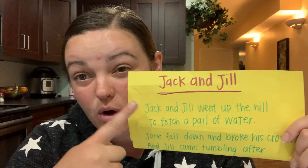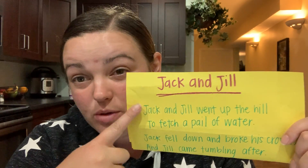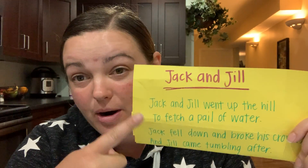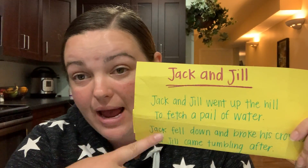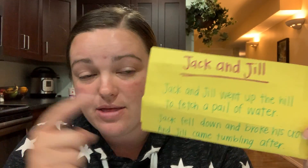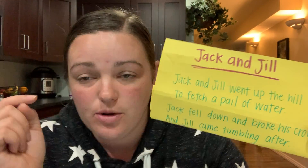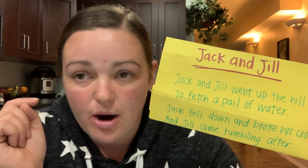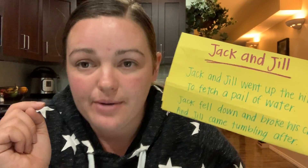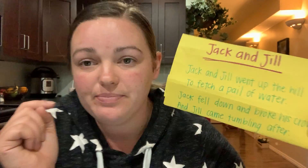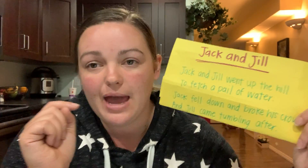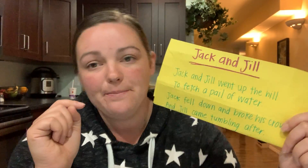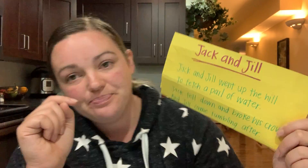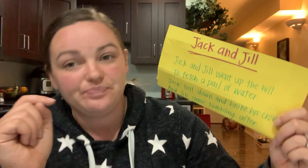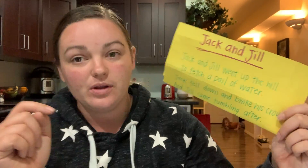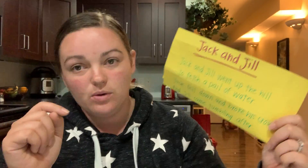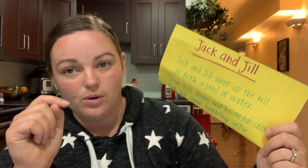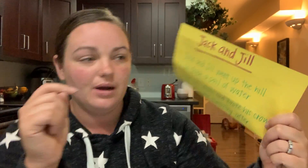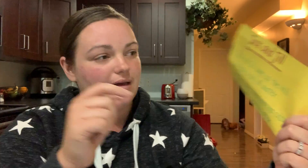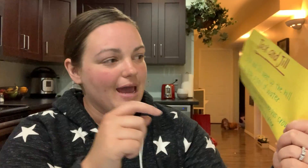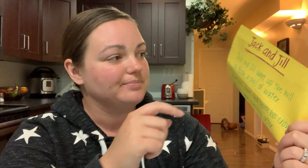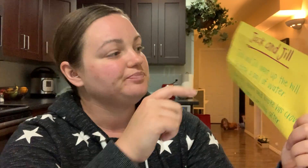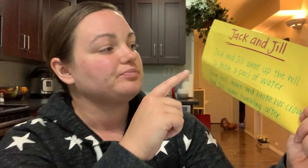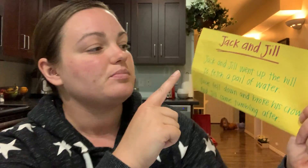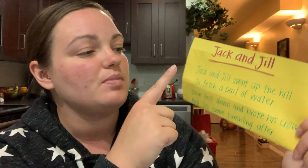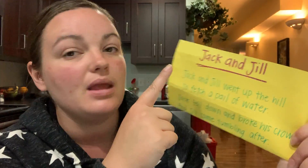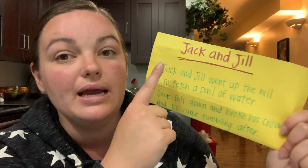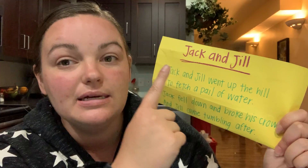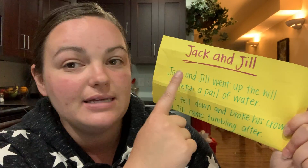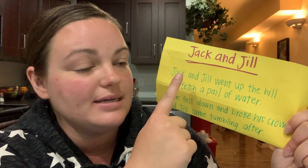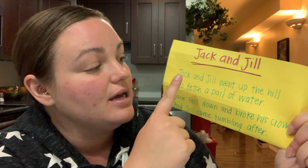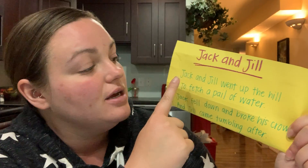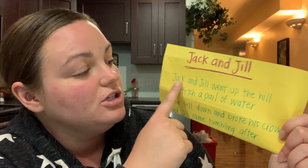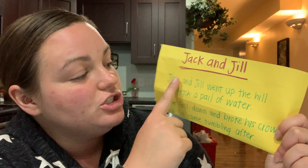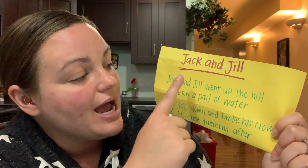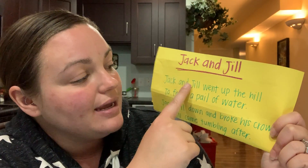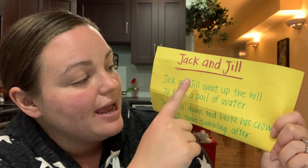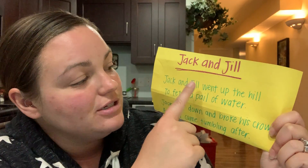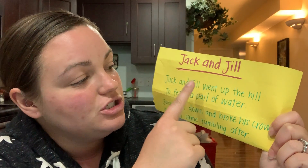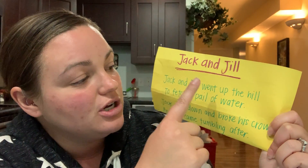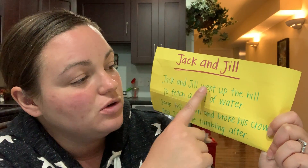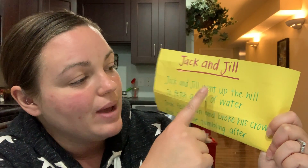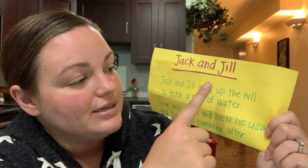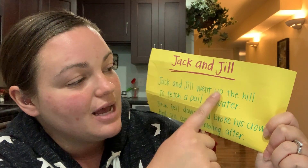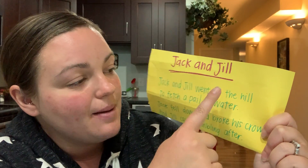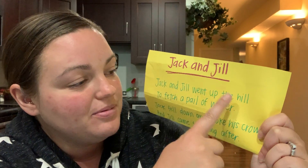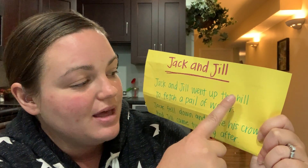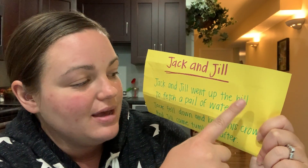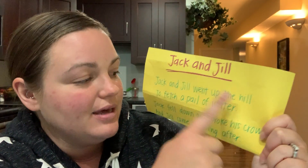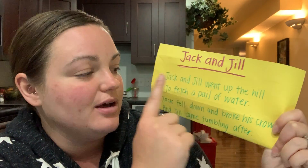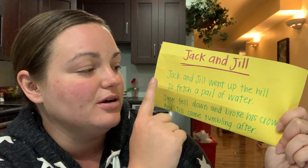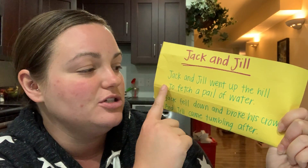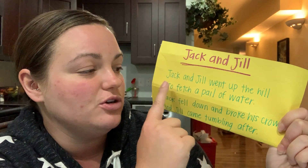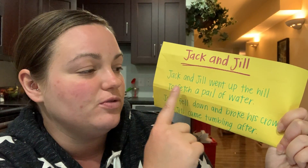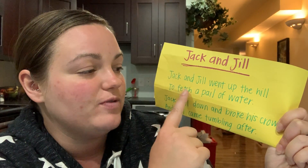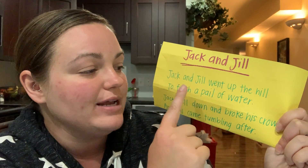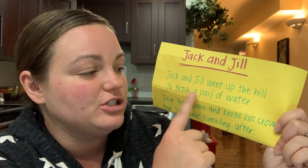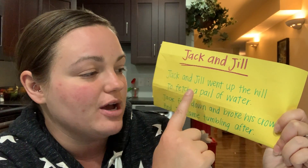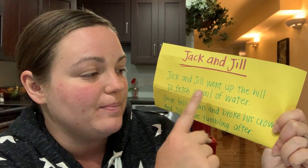the old part and the new part, okay? Ooh, okay. It says, Jack and Jill went up the hill to fetch a